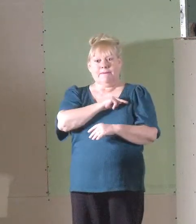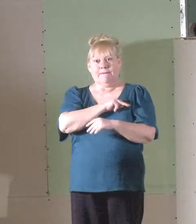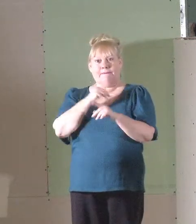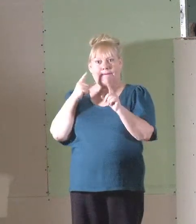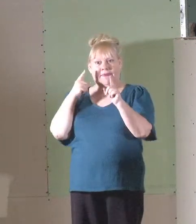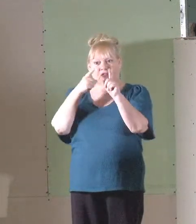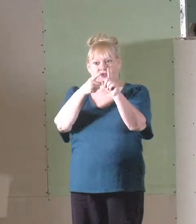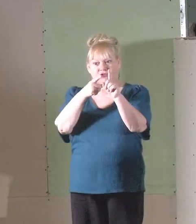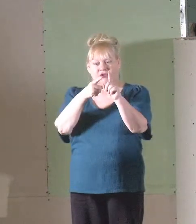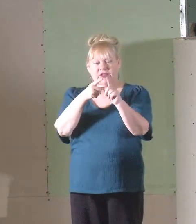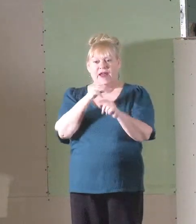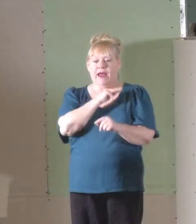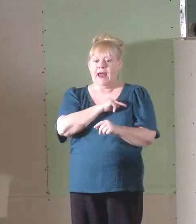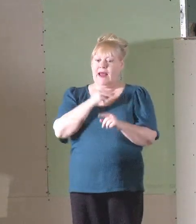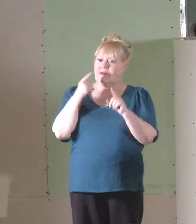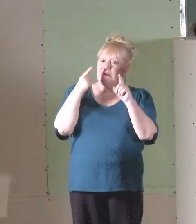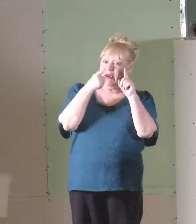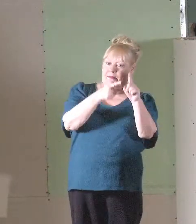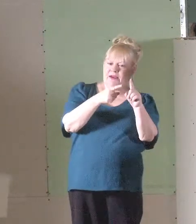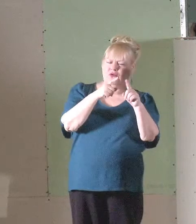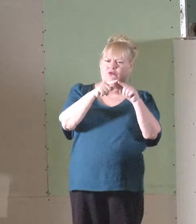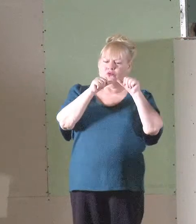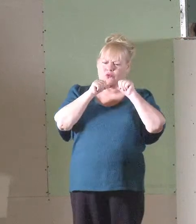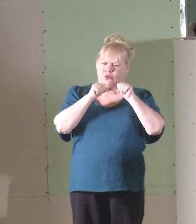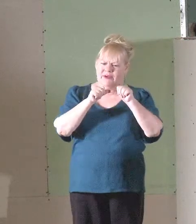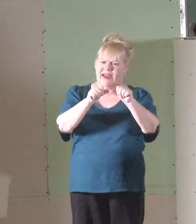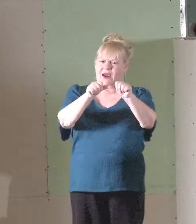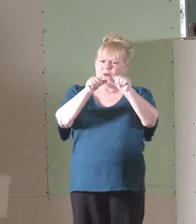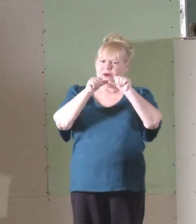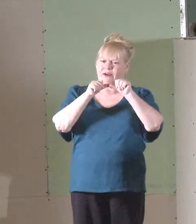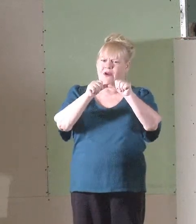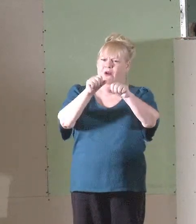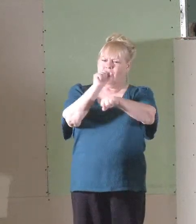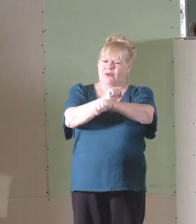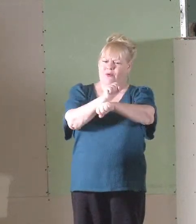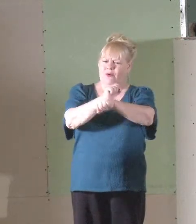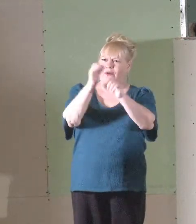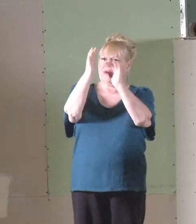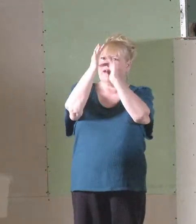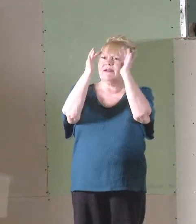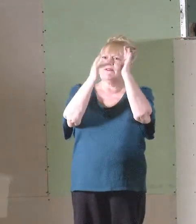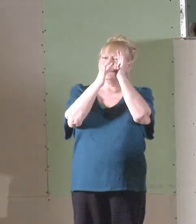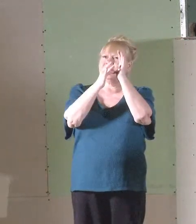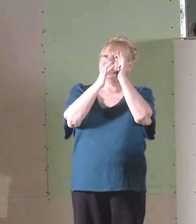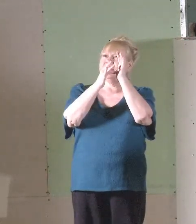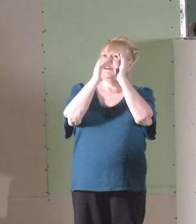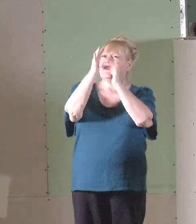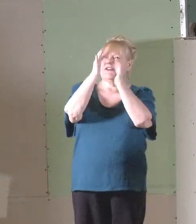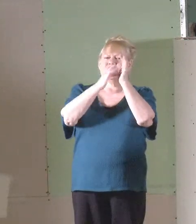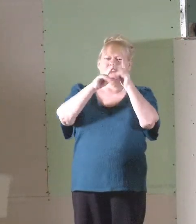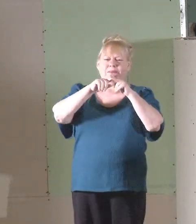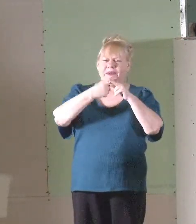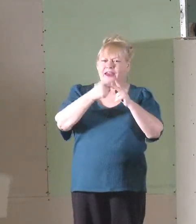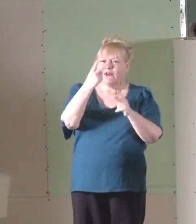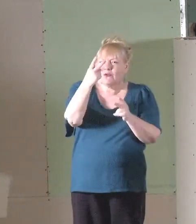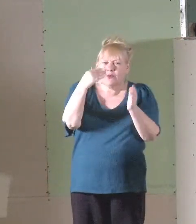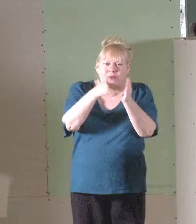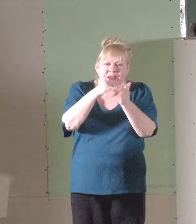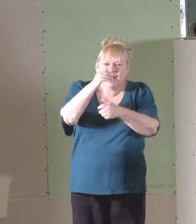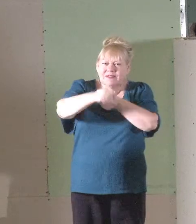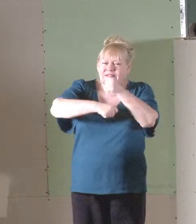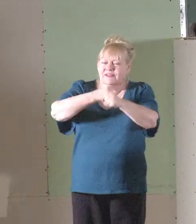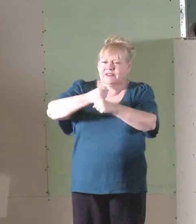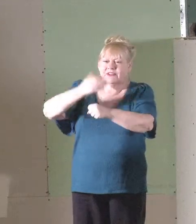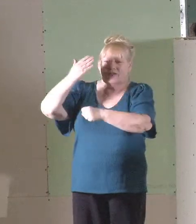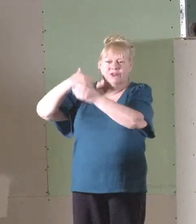And the mission is to carry on the ministry of Jesus Christ. The ministry he began 2,000 years ago.